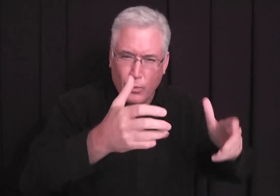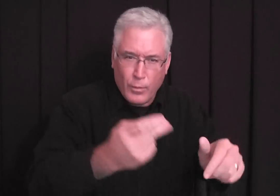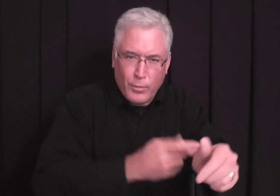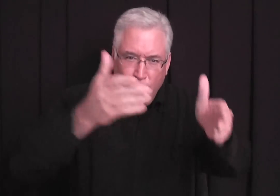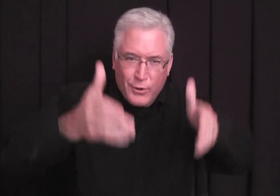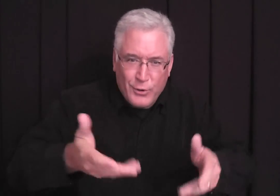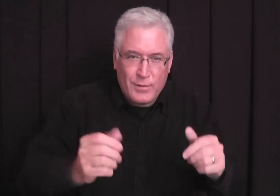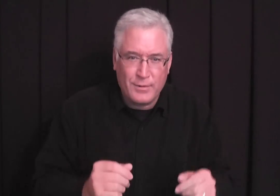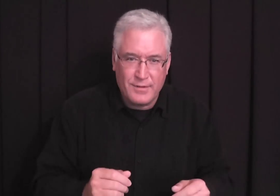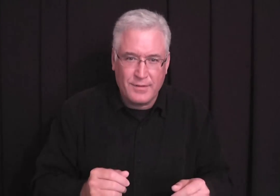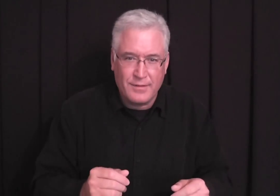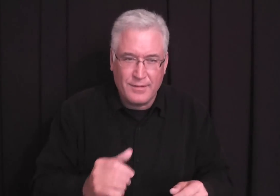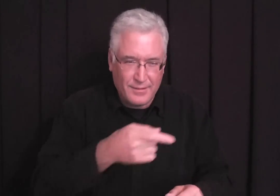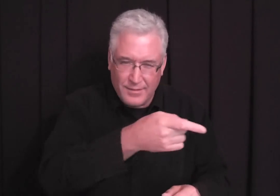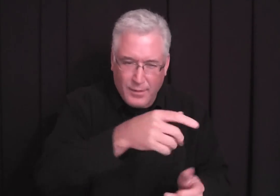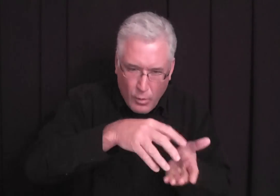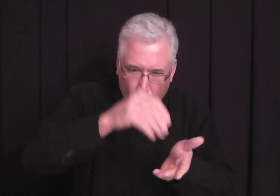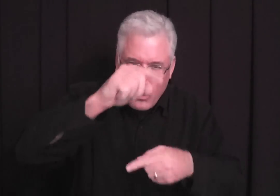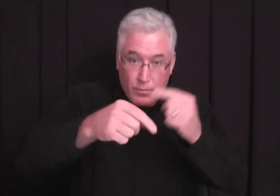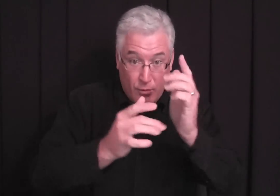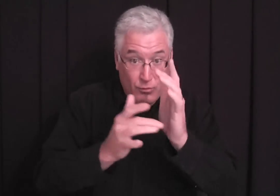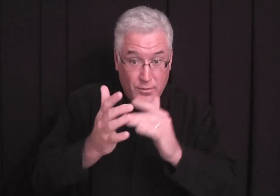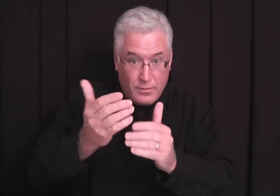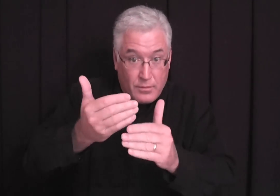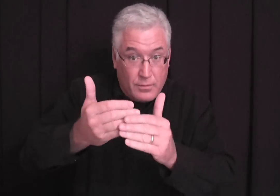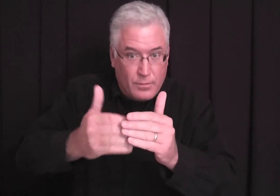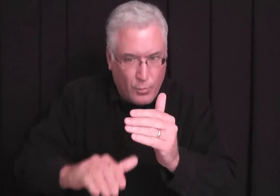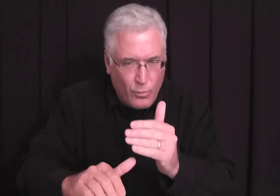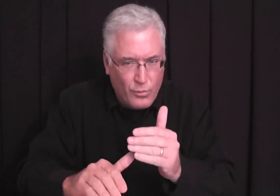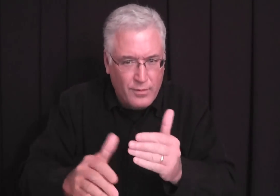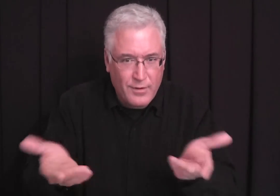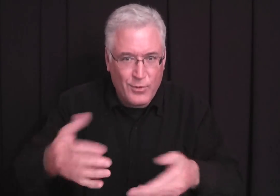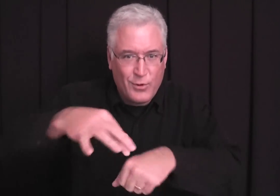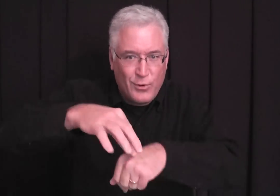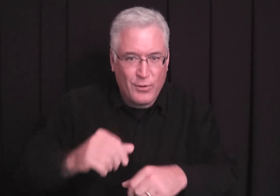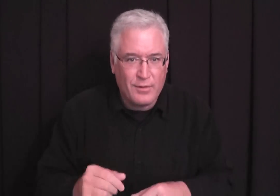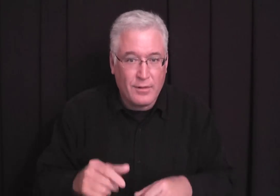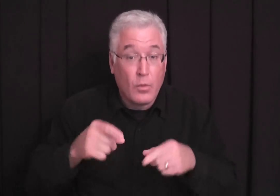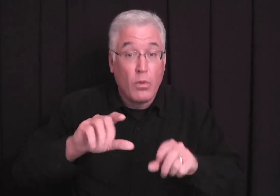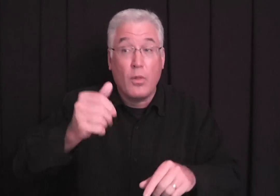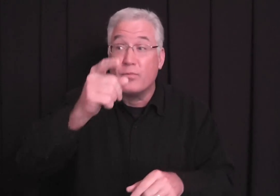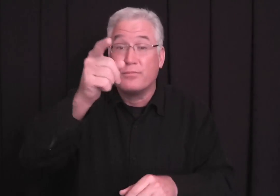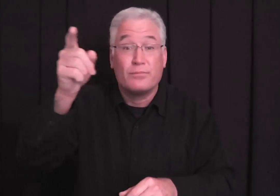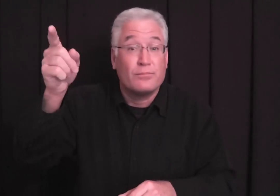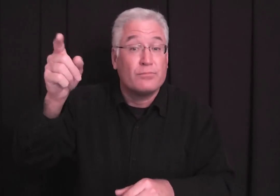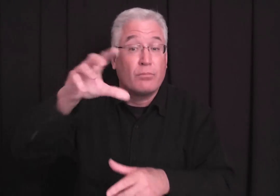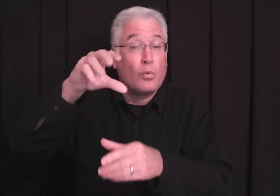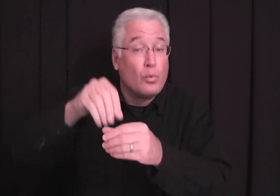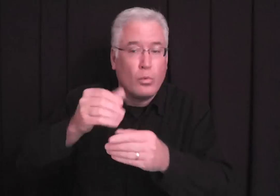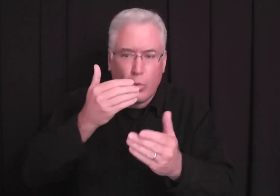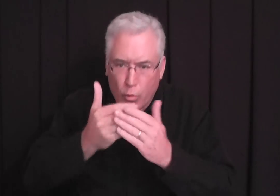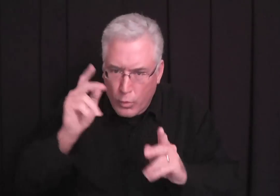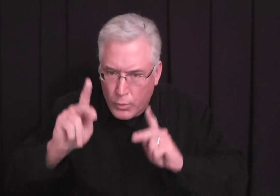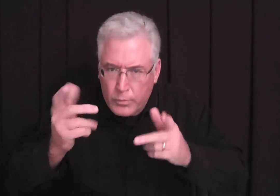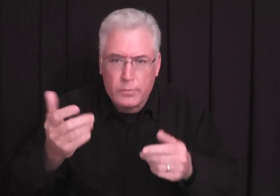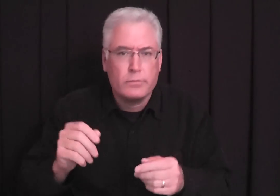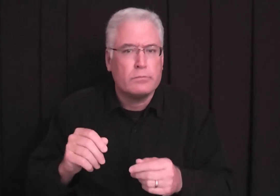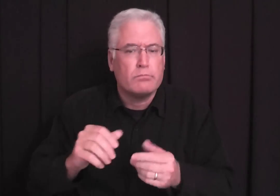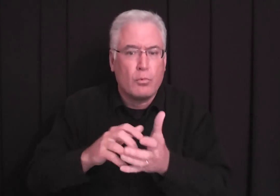group to inform that Jesus Christ had been born on earth. You know, God could have went there